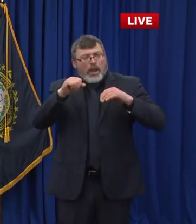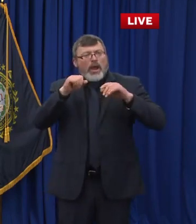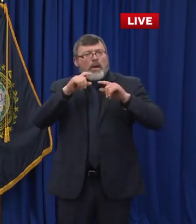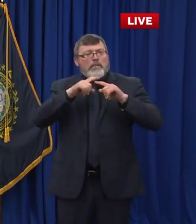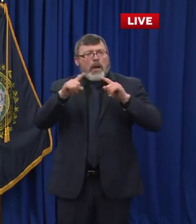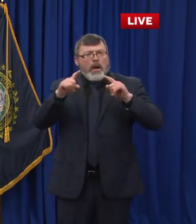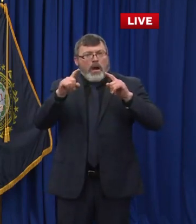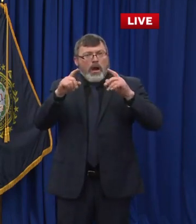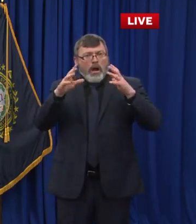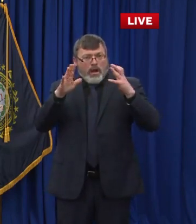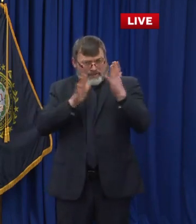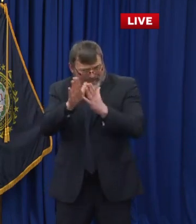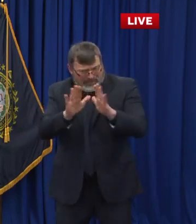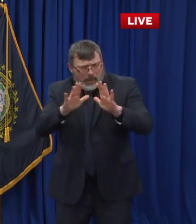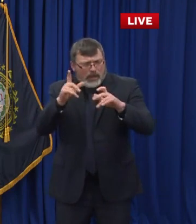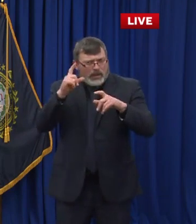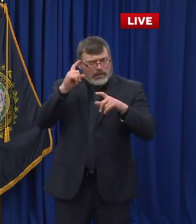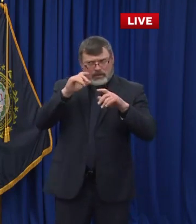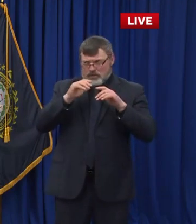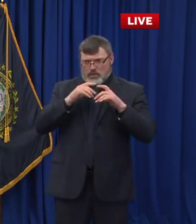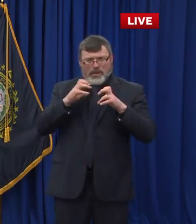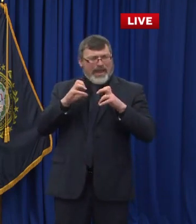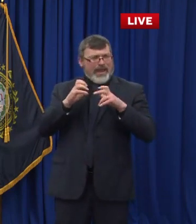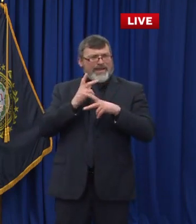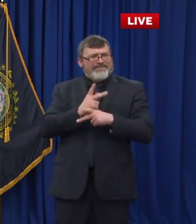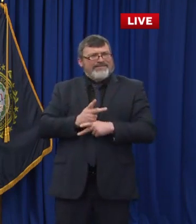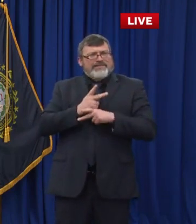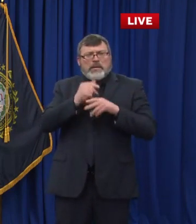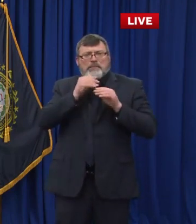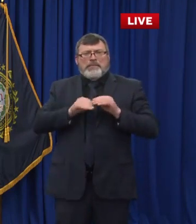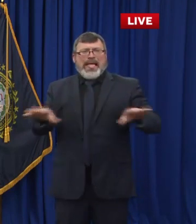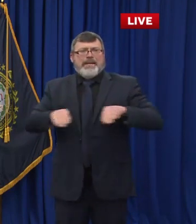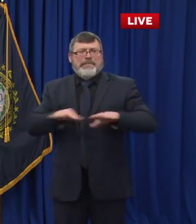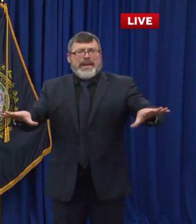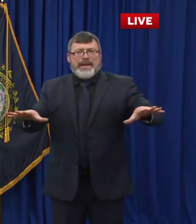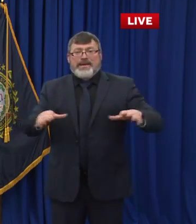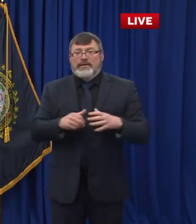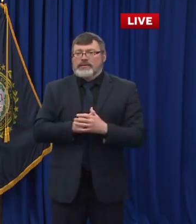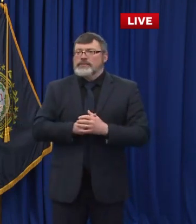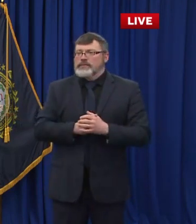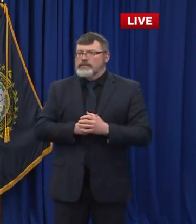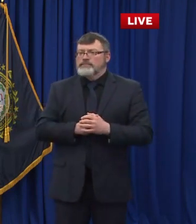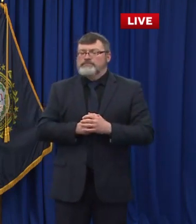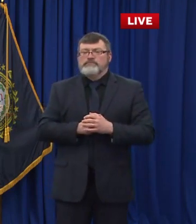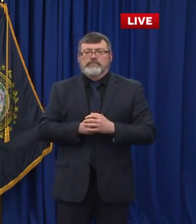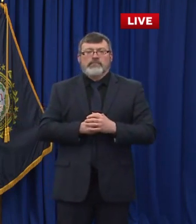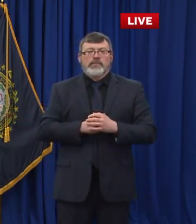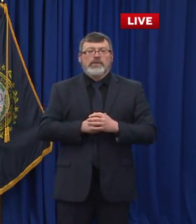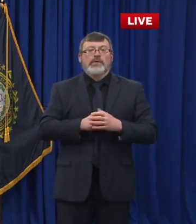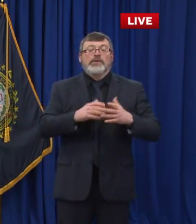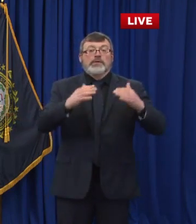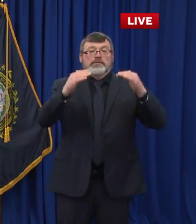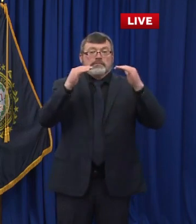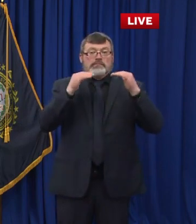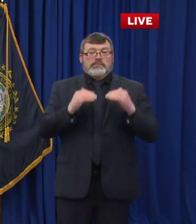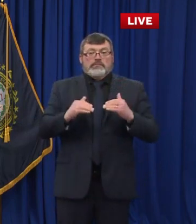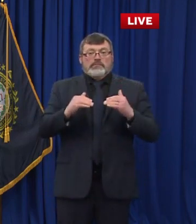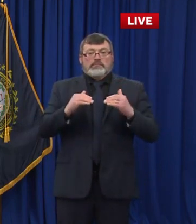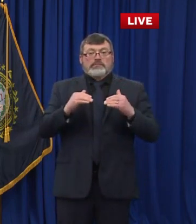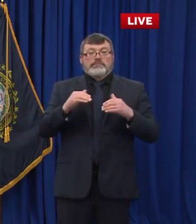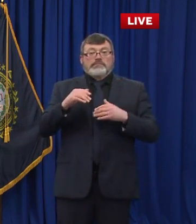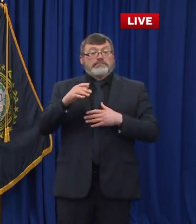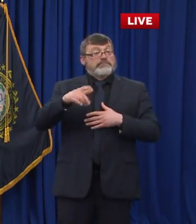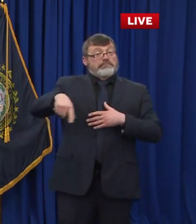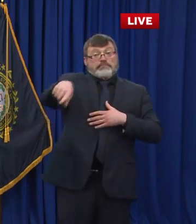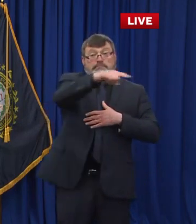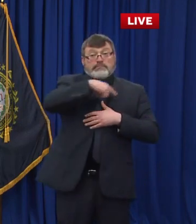3048 people with active infection. Our test positivity rate continues to average about 4